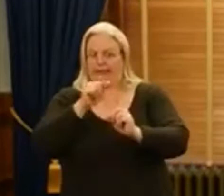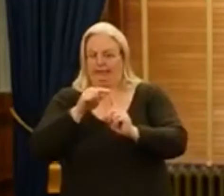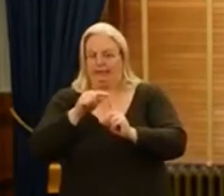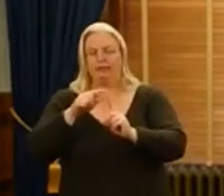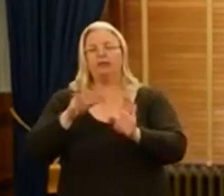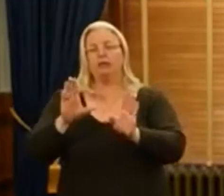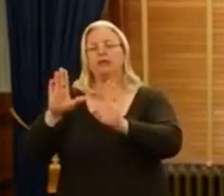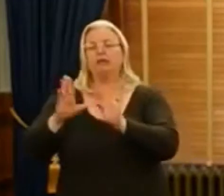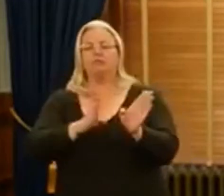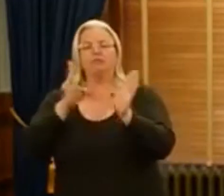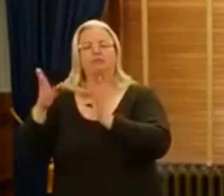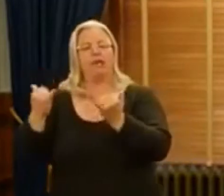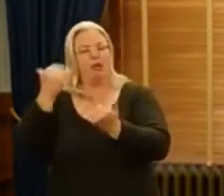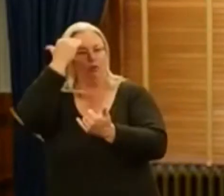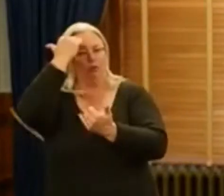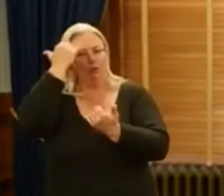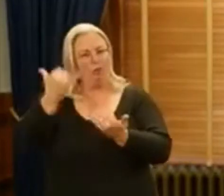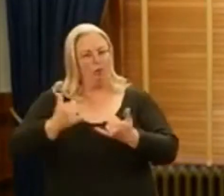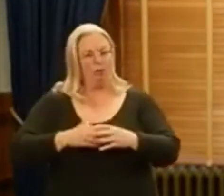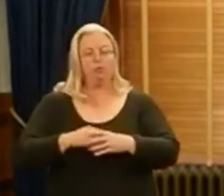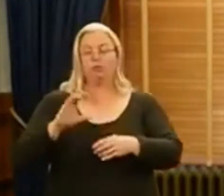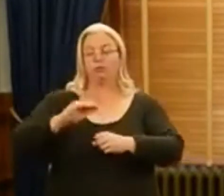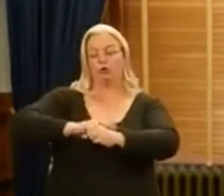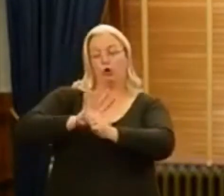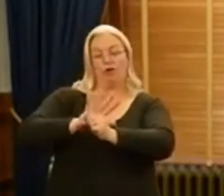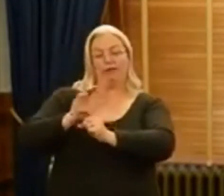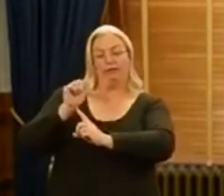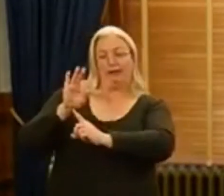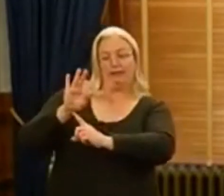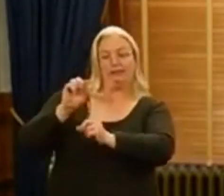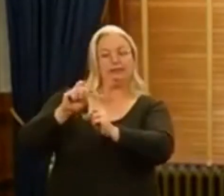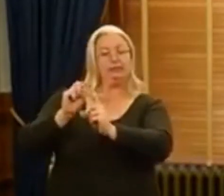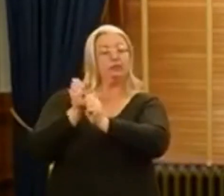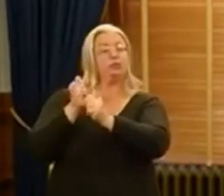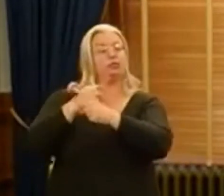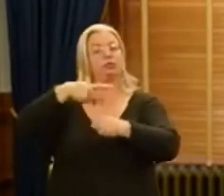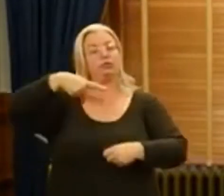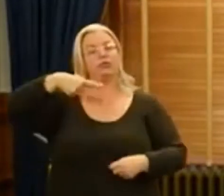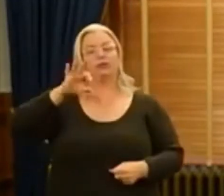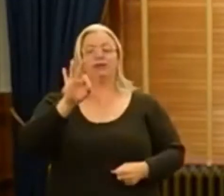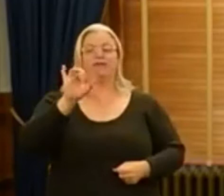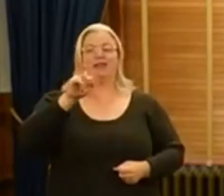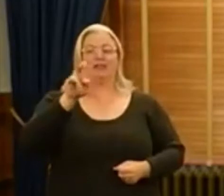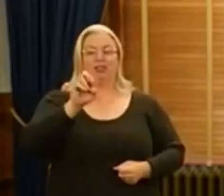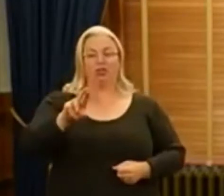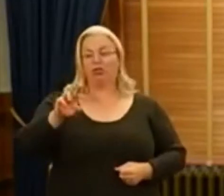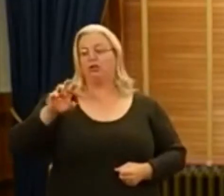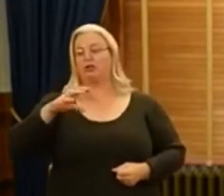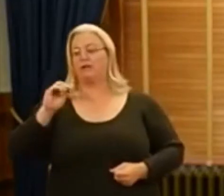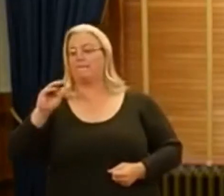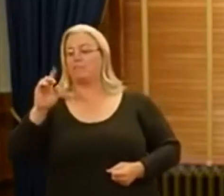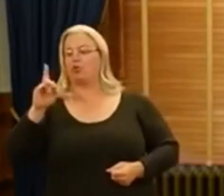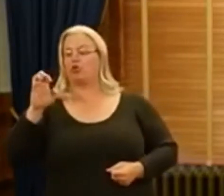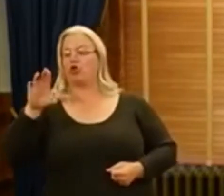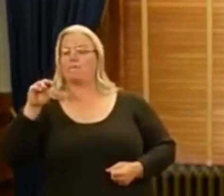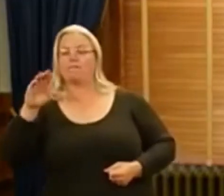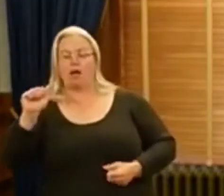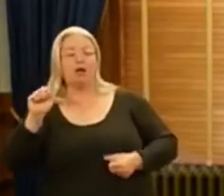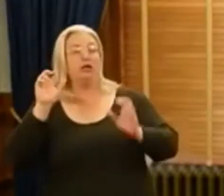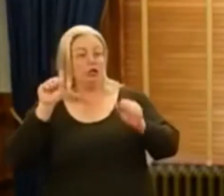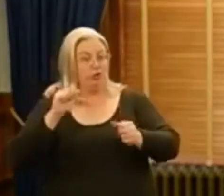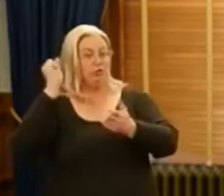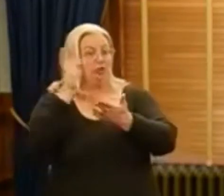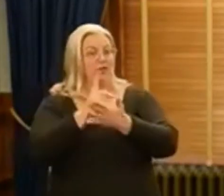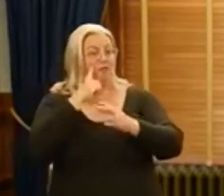we know right now. COVID-19 vaccines produced by Pfizer and Moderna could be authorized for